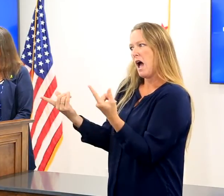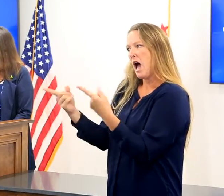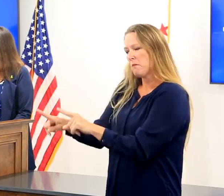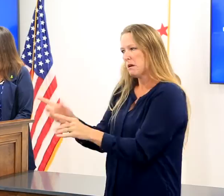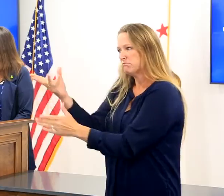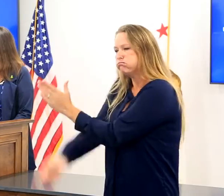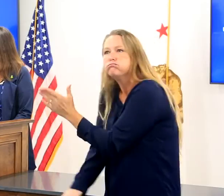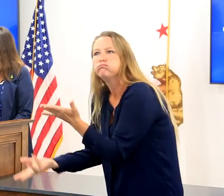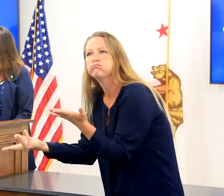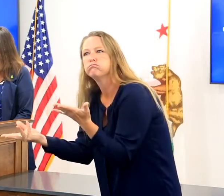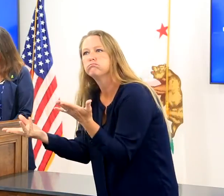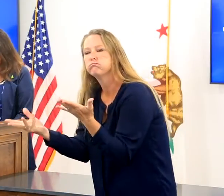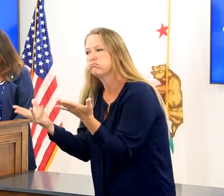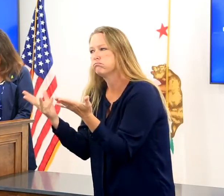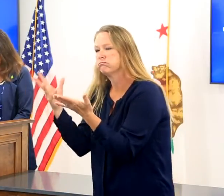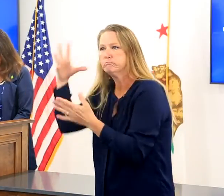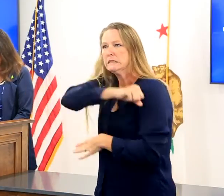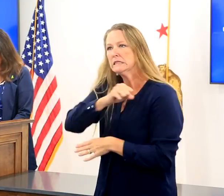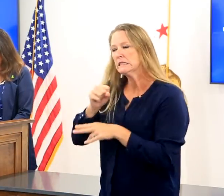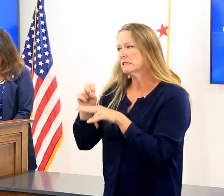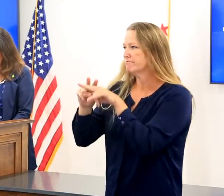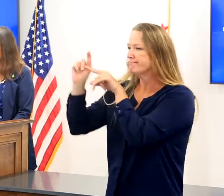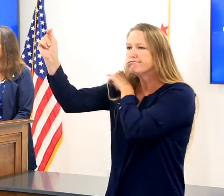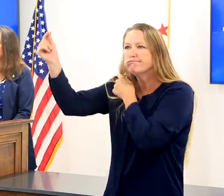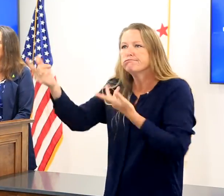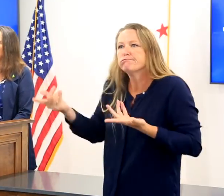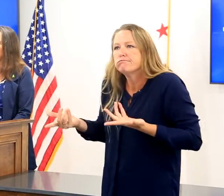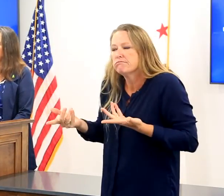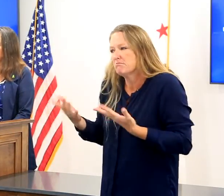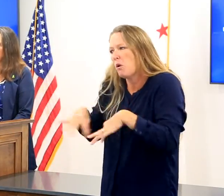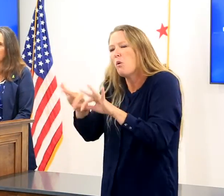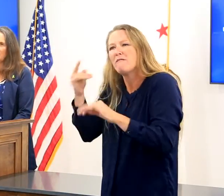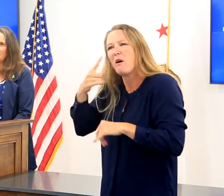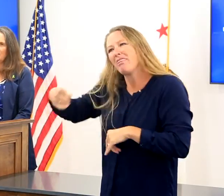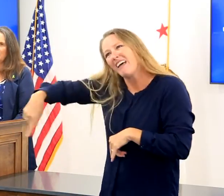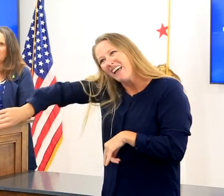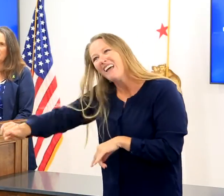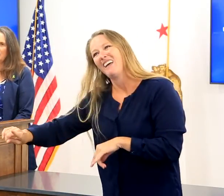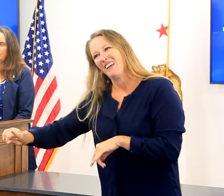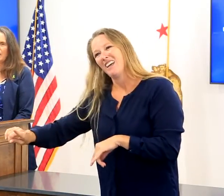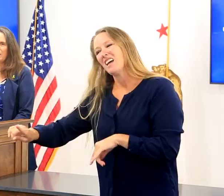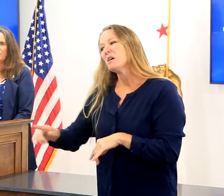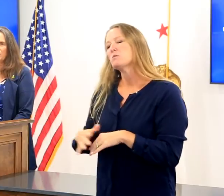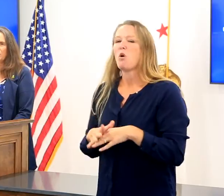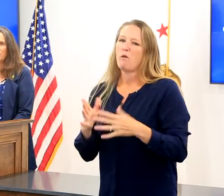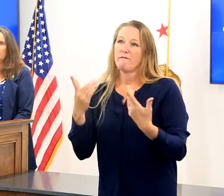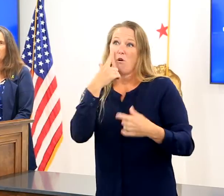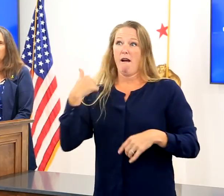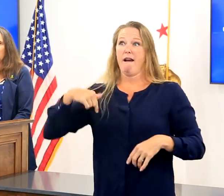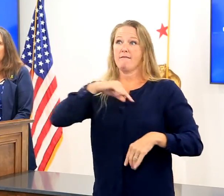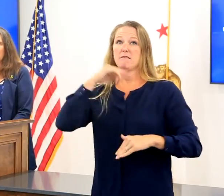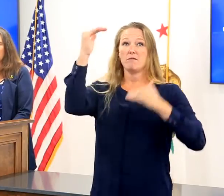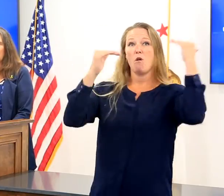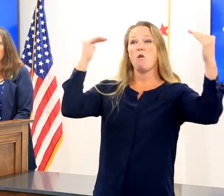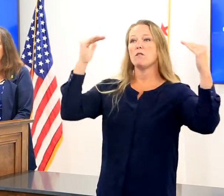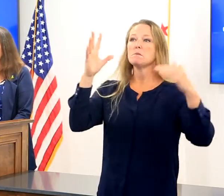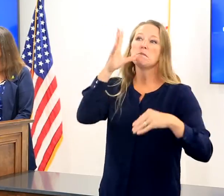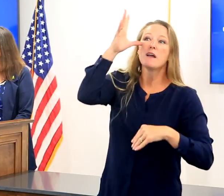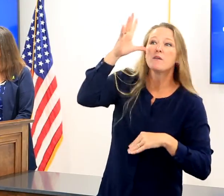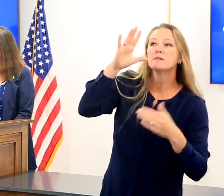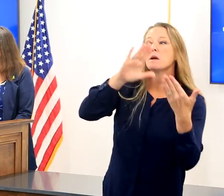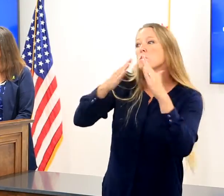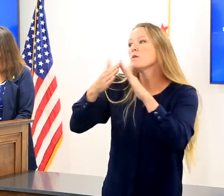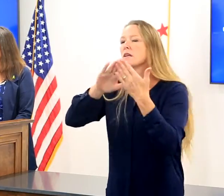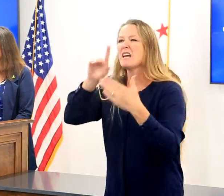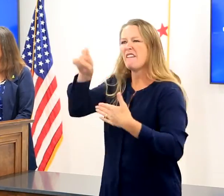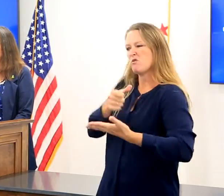That's really important and so important that the adults in the community, parents support our kids and give